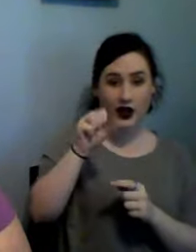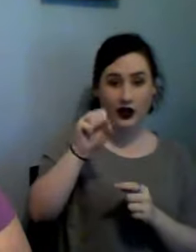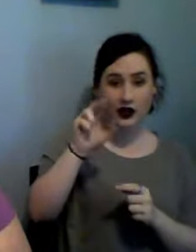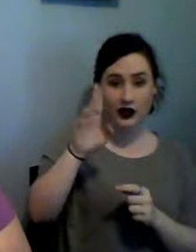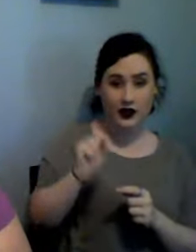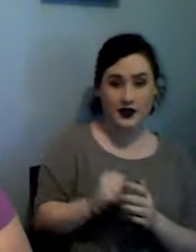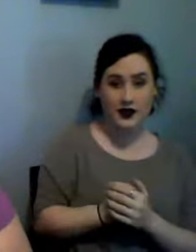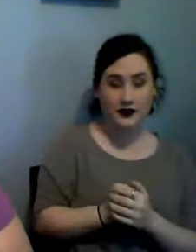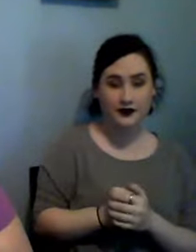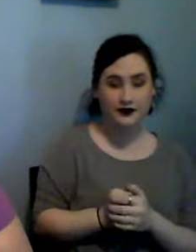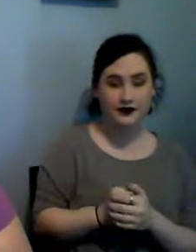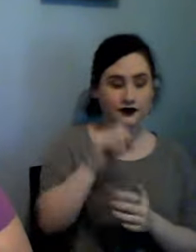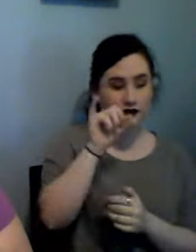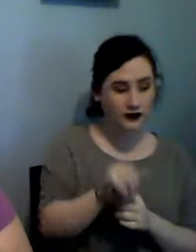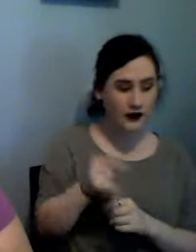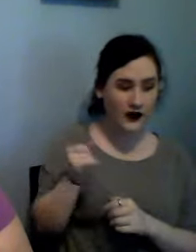to do a giveaway